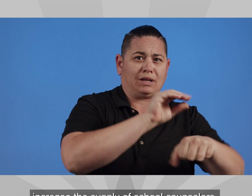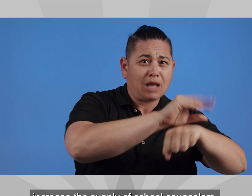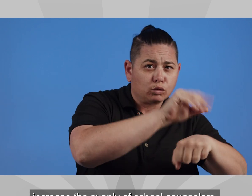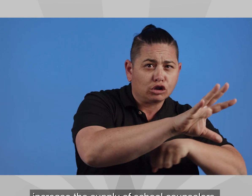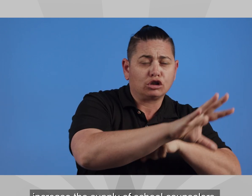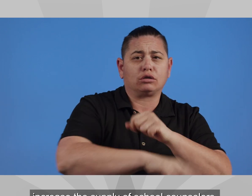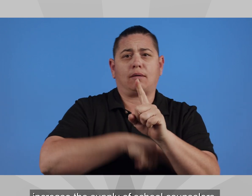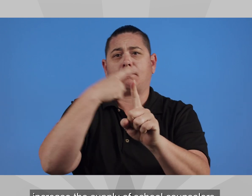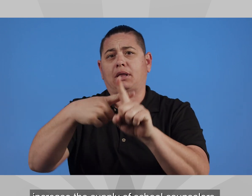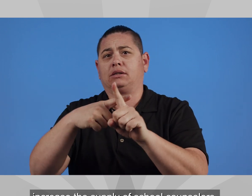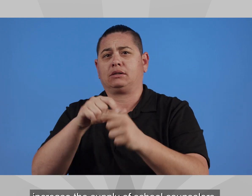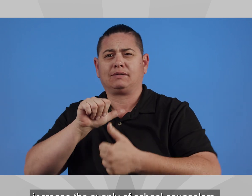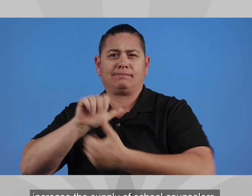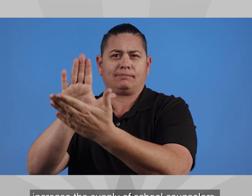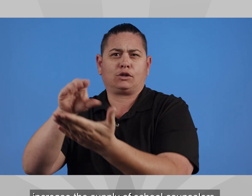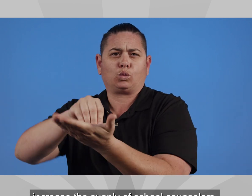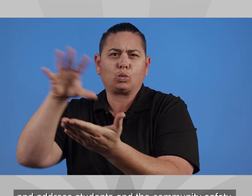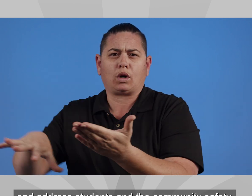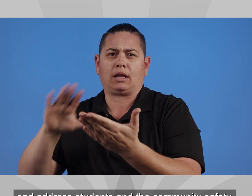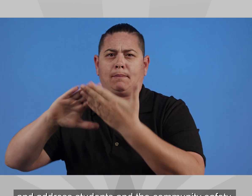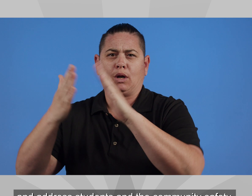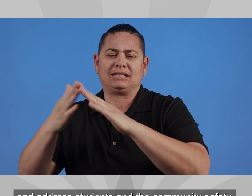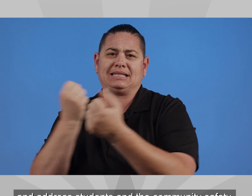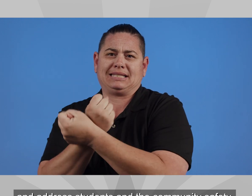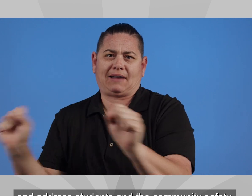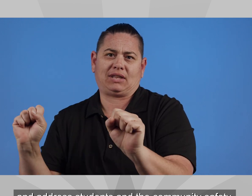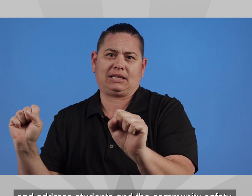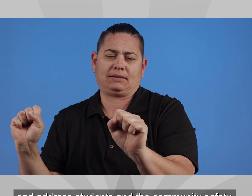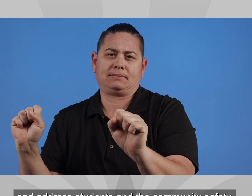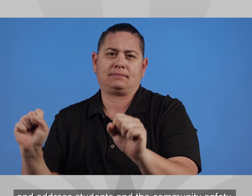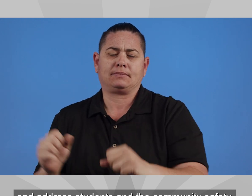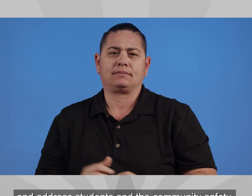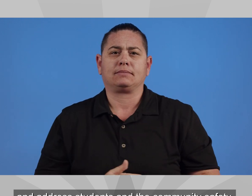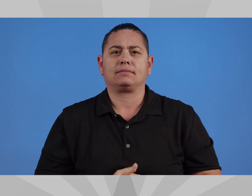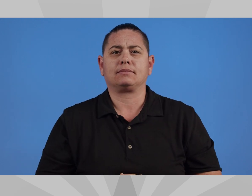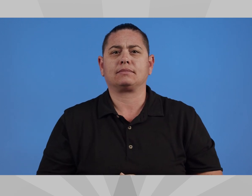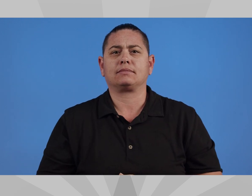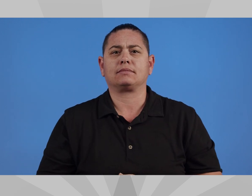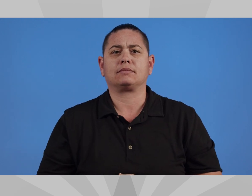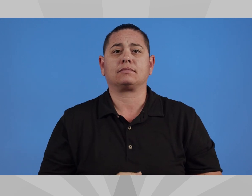Increase the supply of school counselors and address student and community safety.